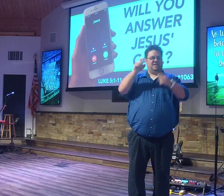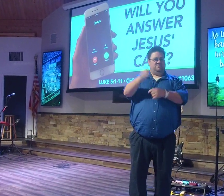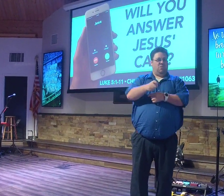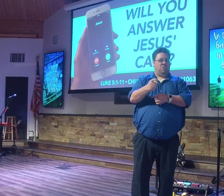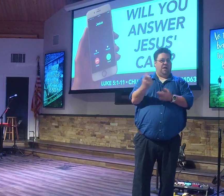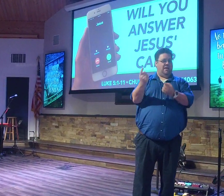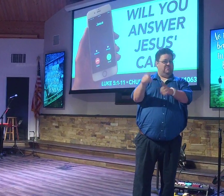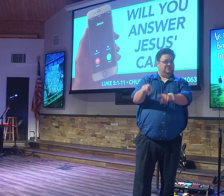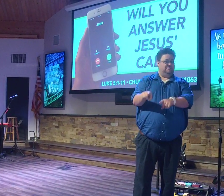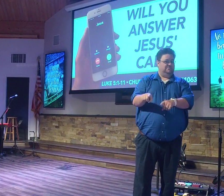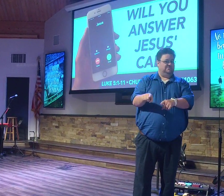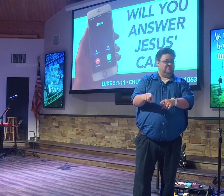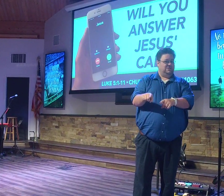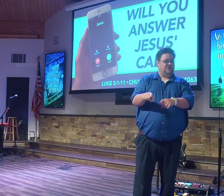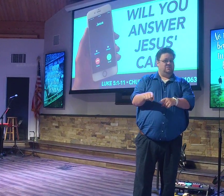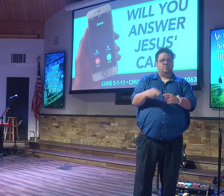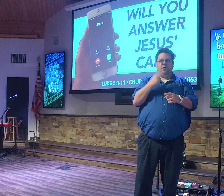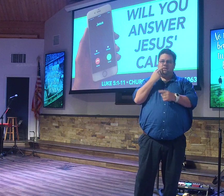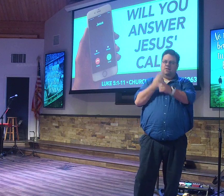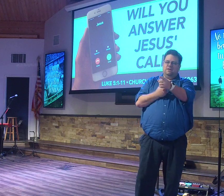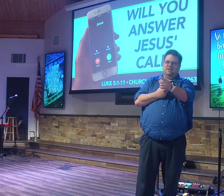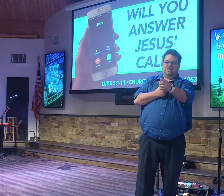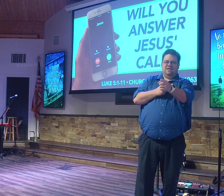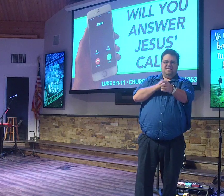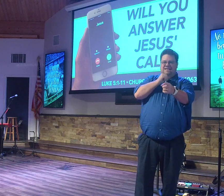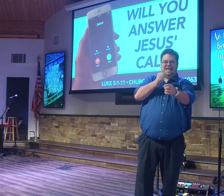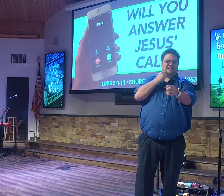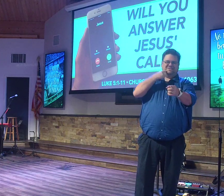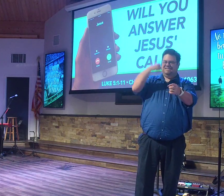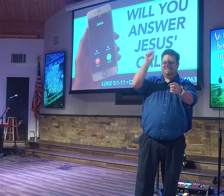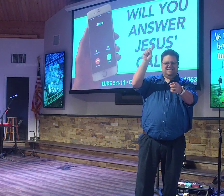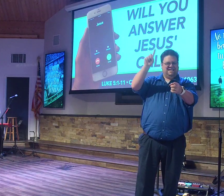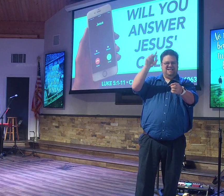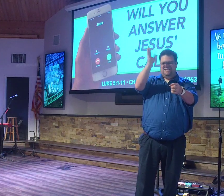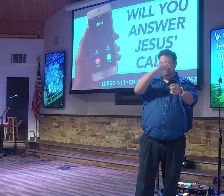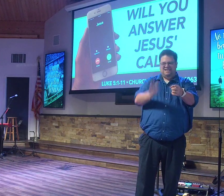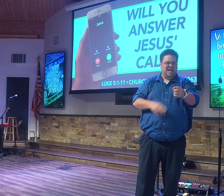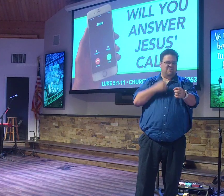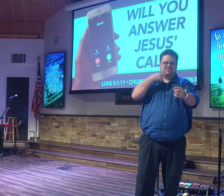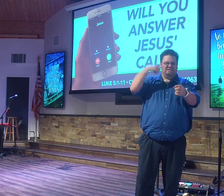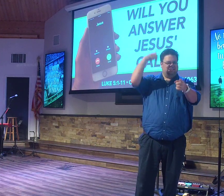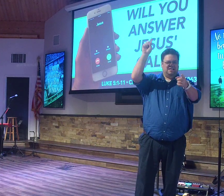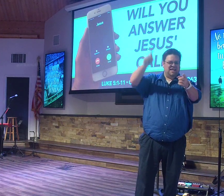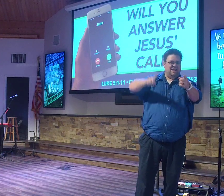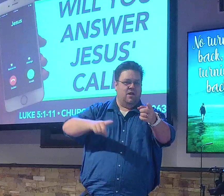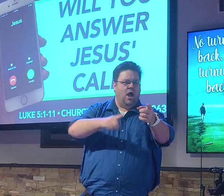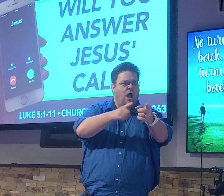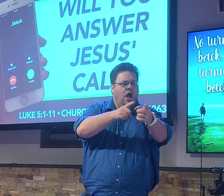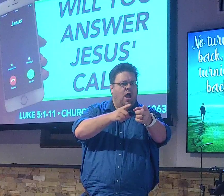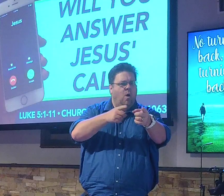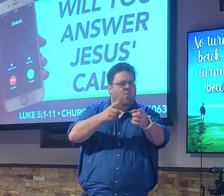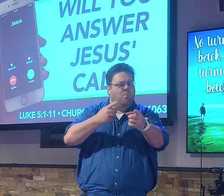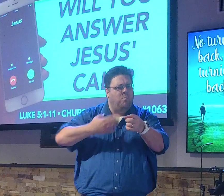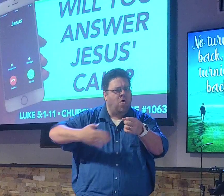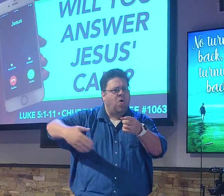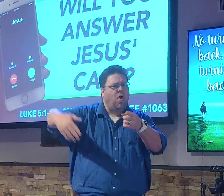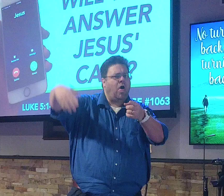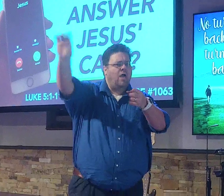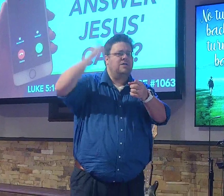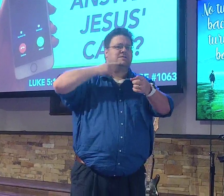somebody who really shouldn't have succeeded, the odds were against them, but they did succeed and they excelled. And we like to read stories